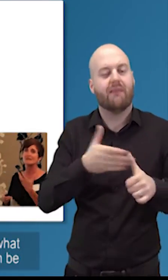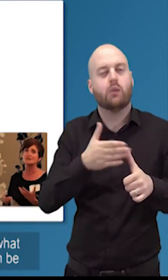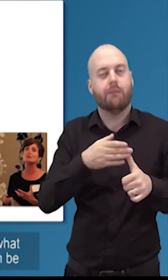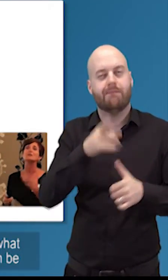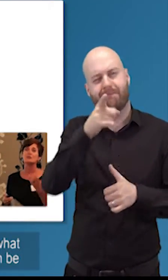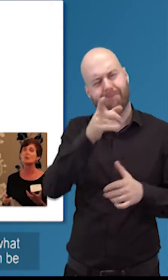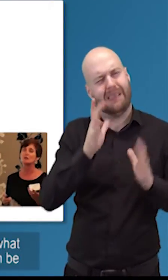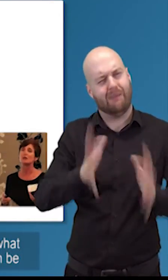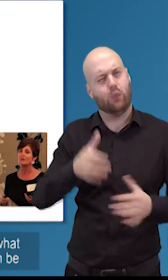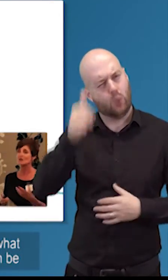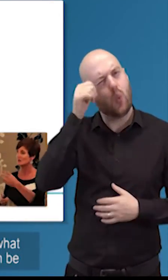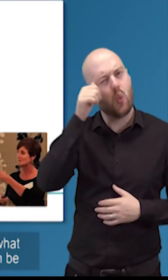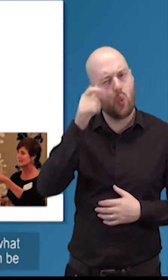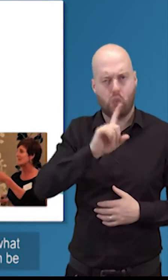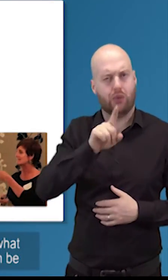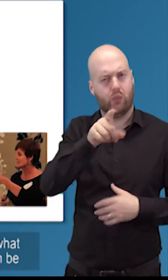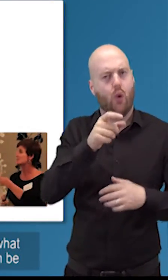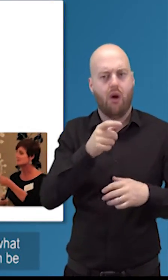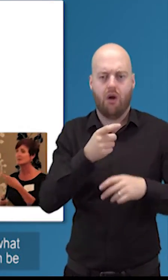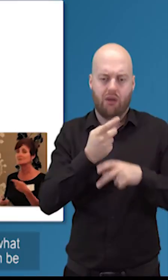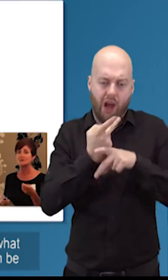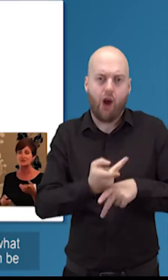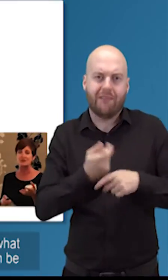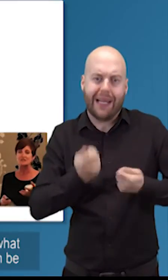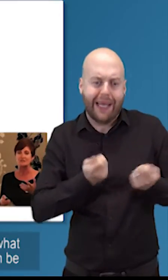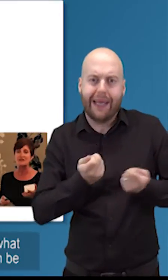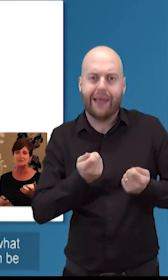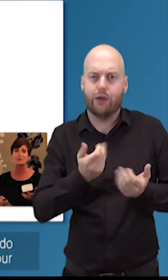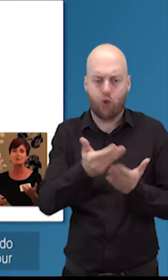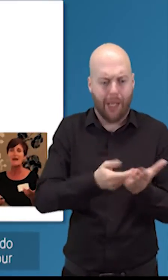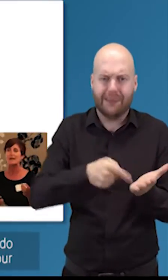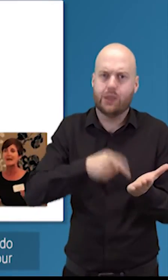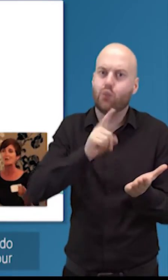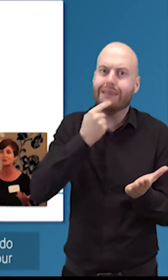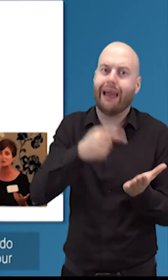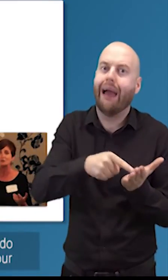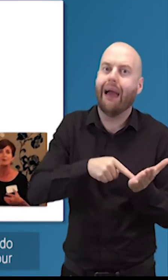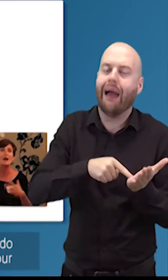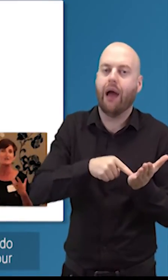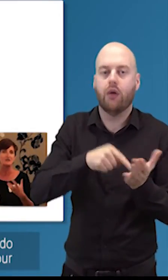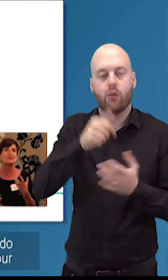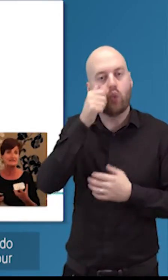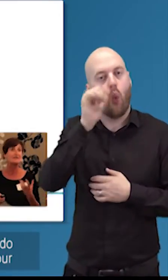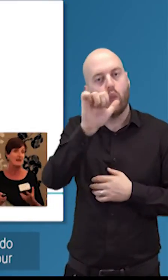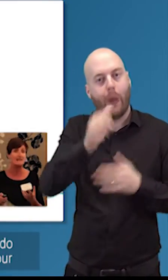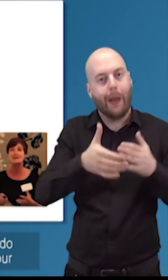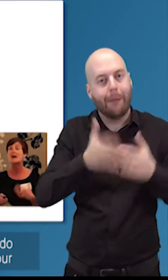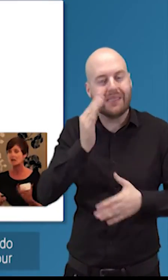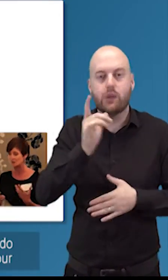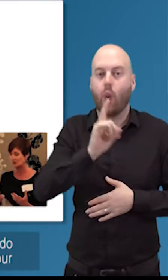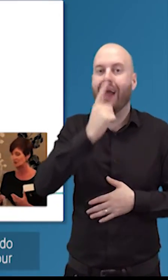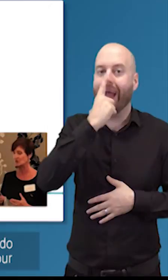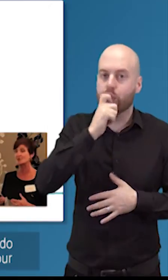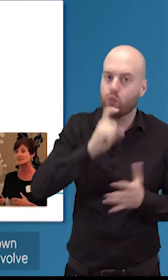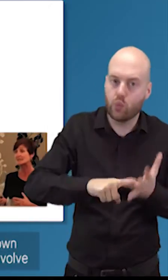thing obviously is you need to know what your governing document says and sometimes it can be restrictive in terms of what you can and cannot do and you have to consider that